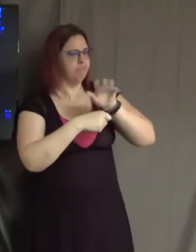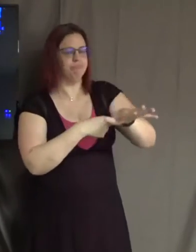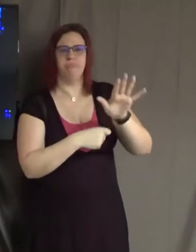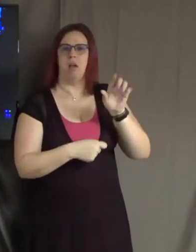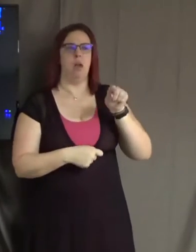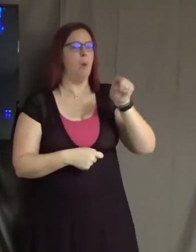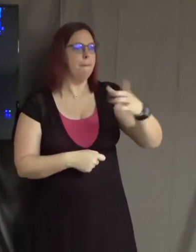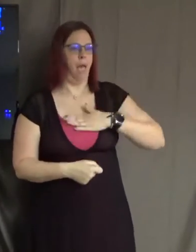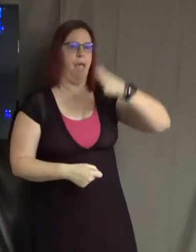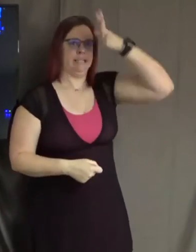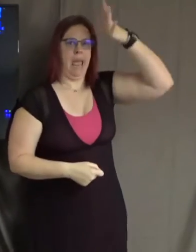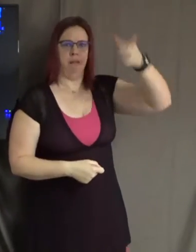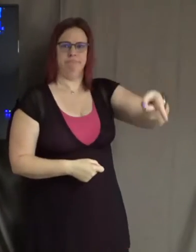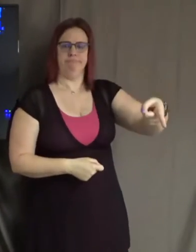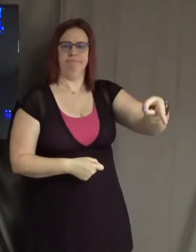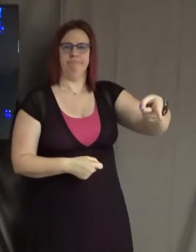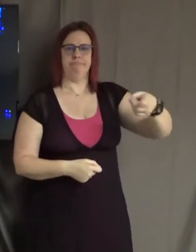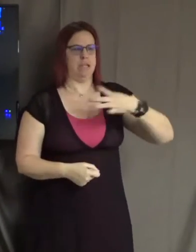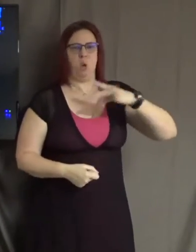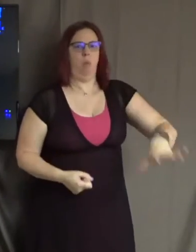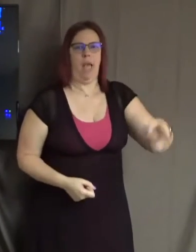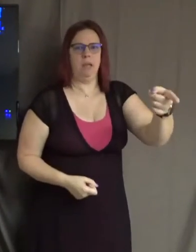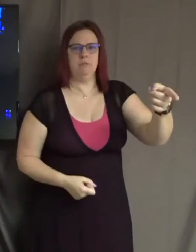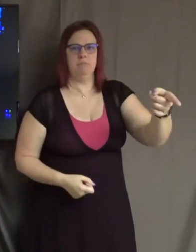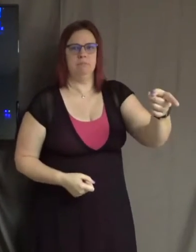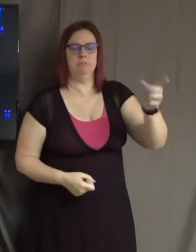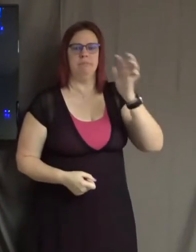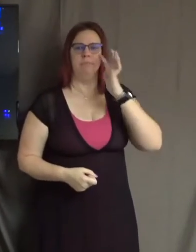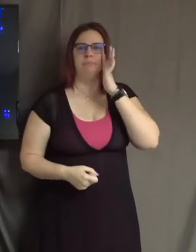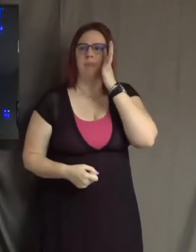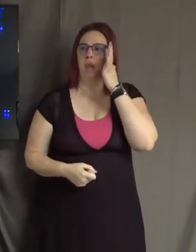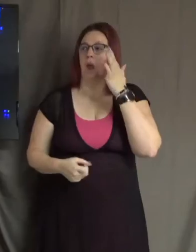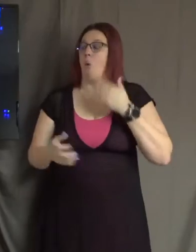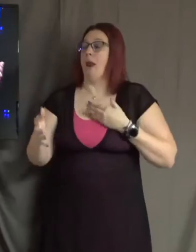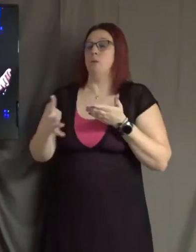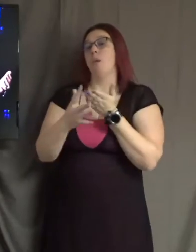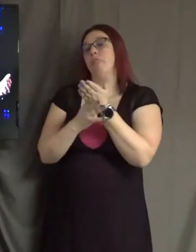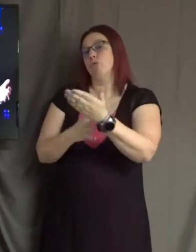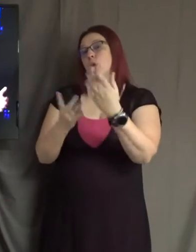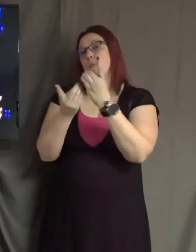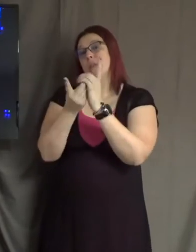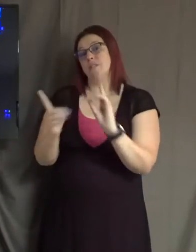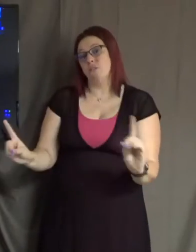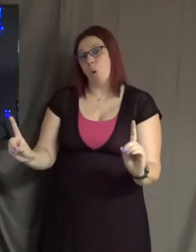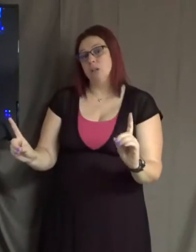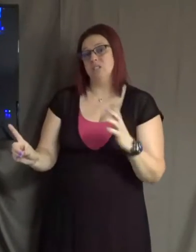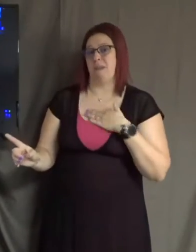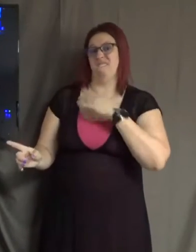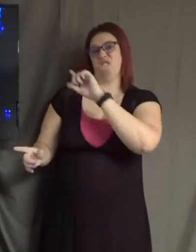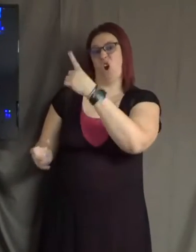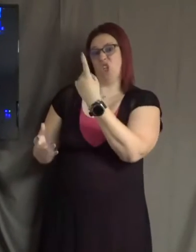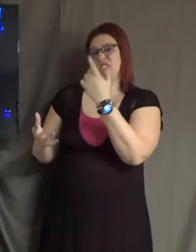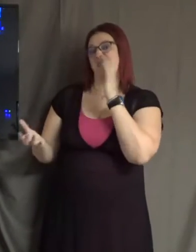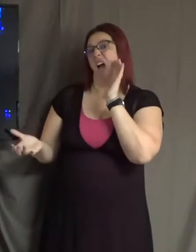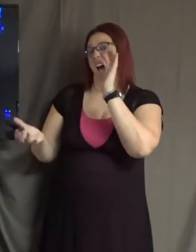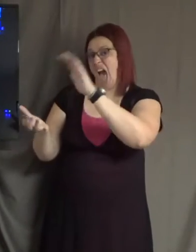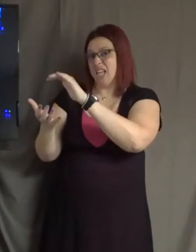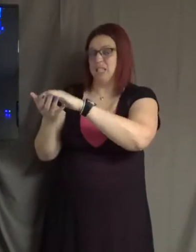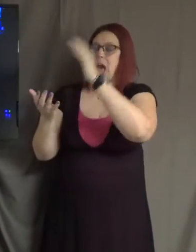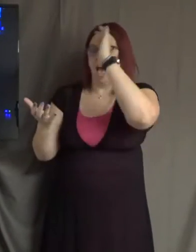of going through a divorce with my first husband, Brad, we were sharing about it very publicly. We were telling people about it. We were being